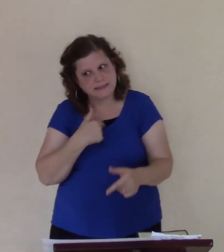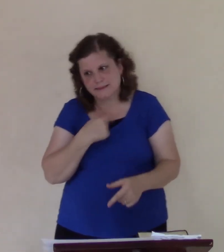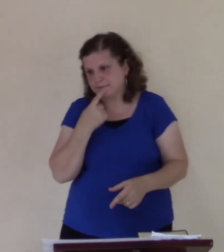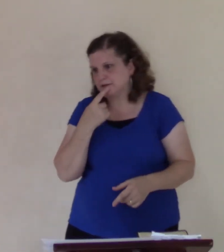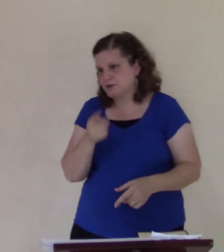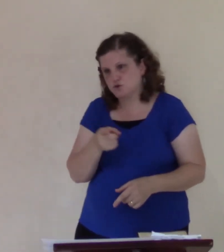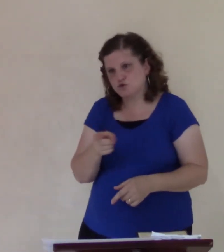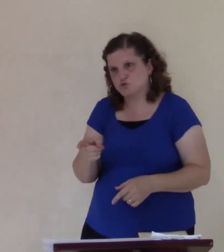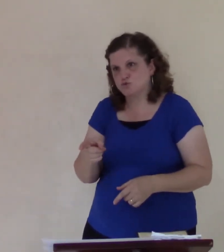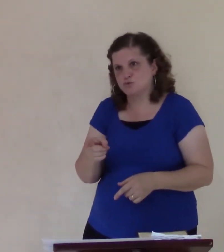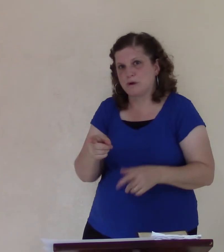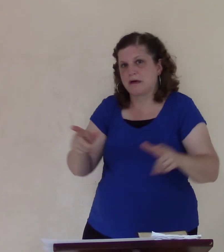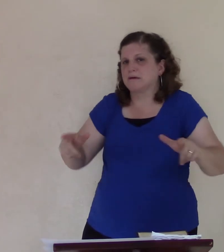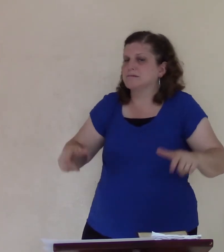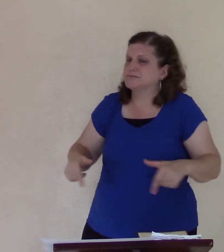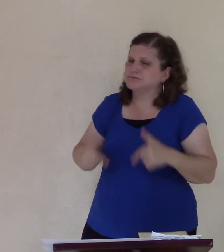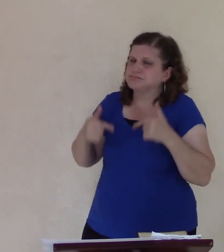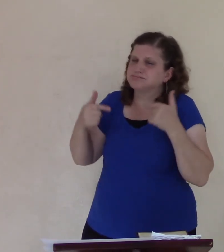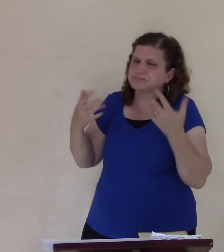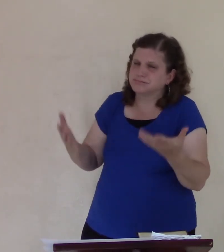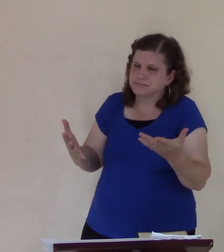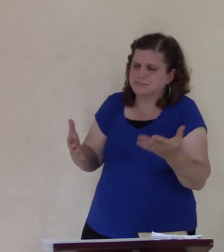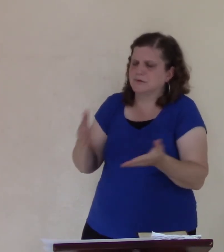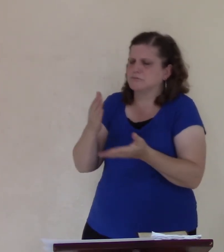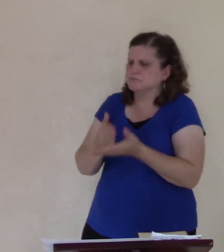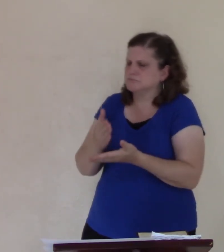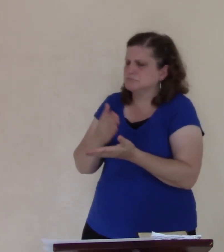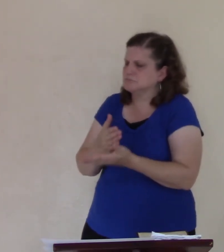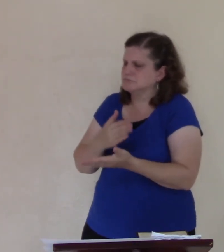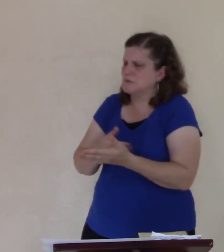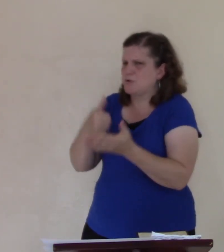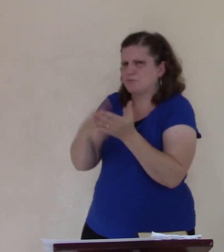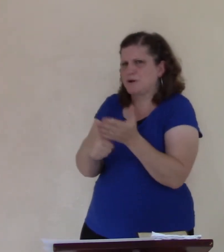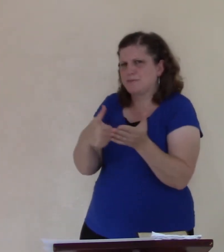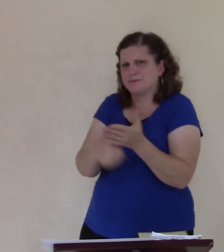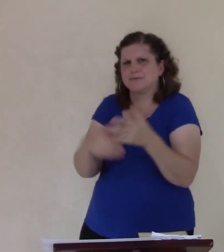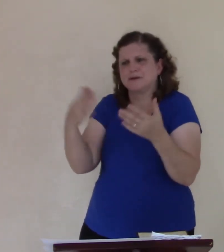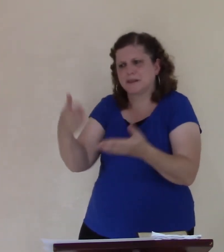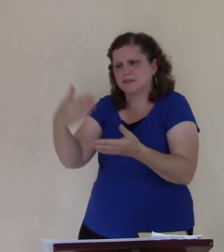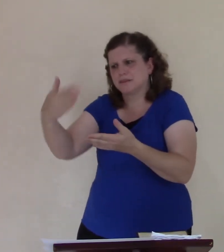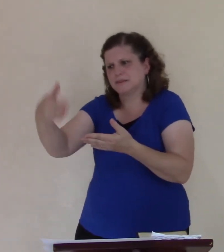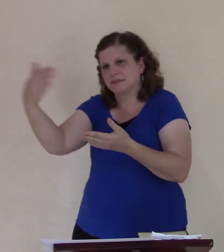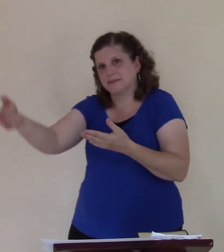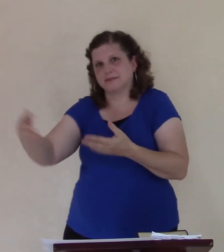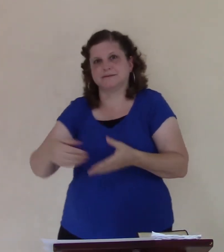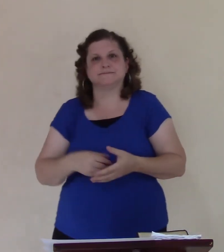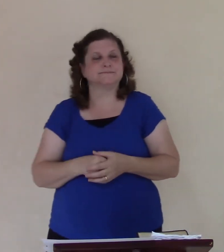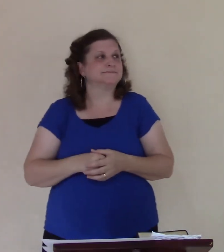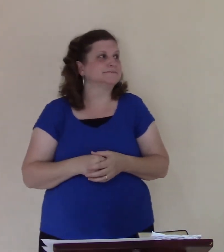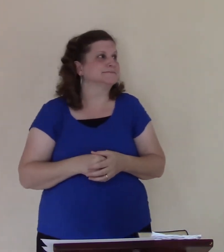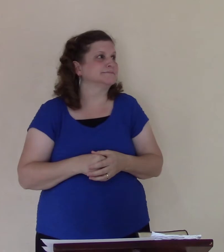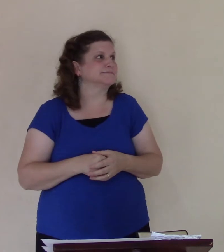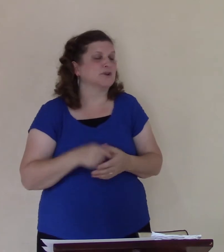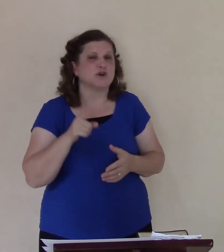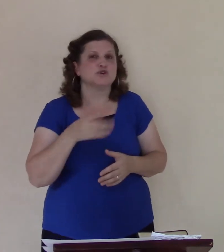It's just, and they start telling you all the problems of life. You know someone like that? Huh? You just want to be polite and say, hello?